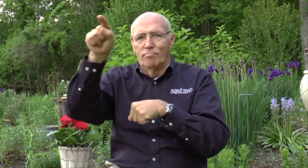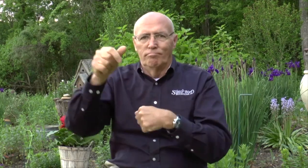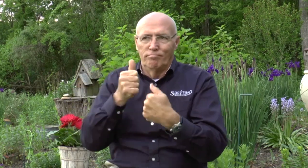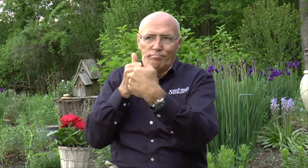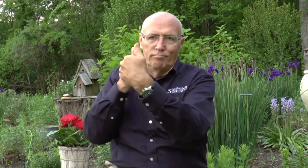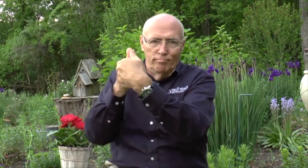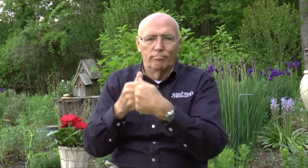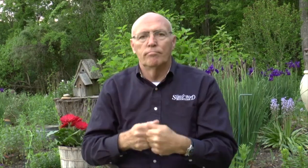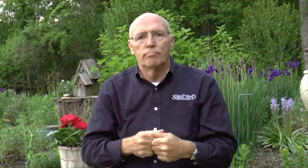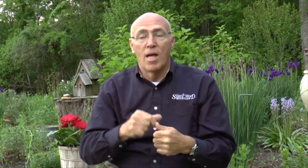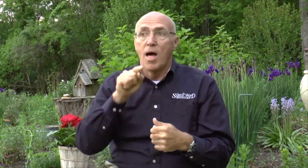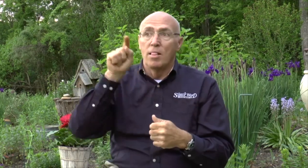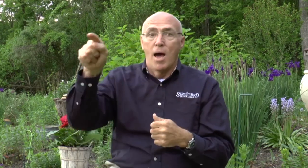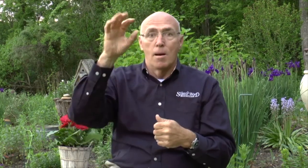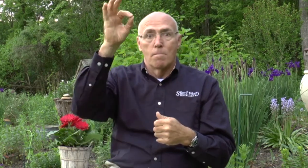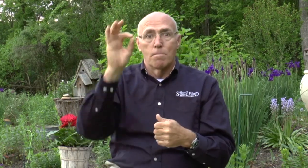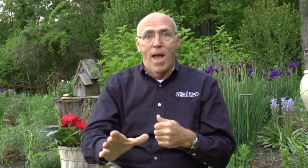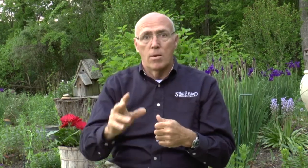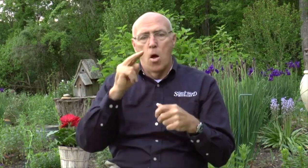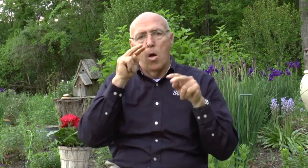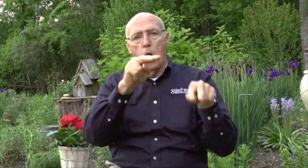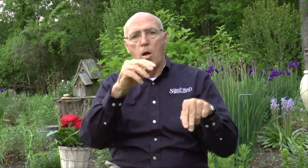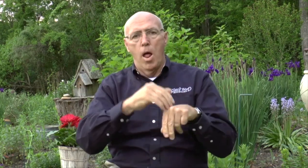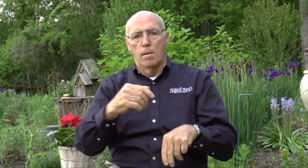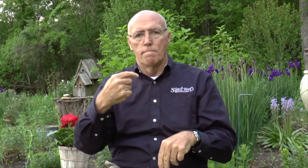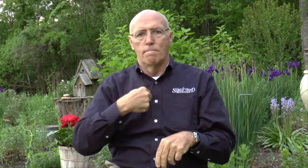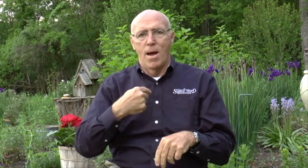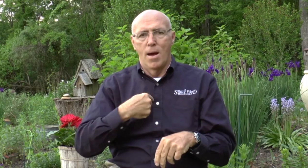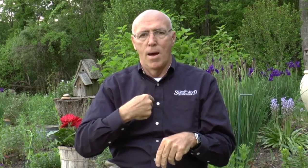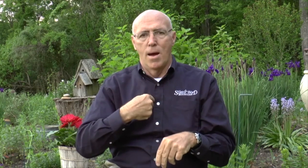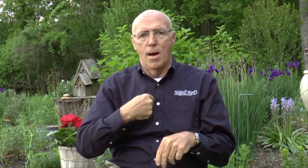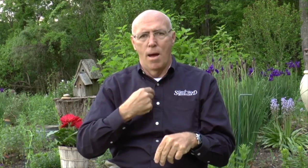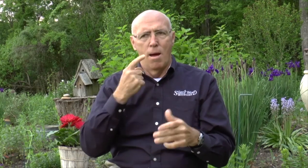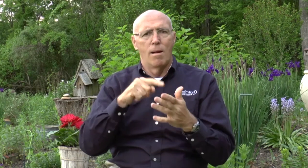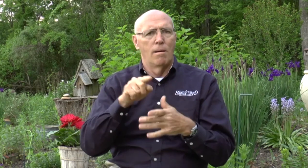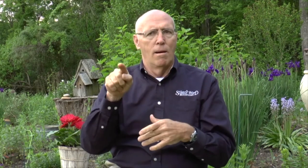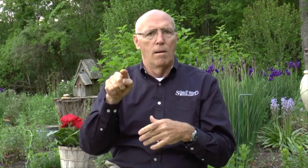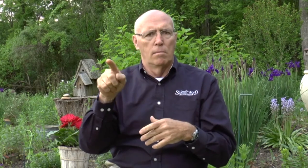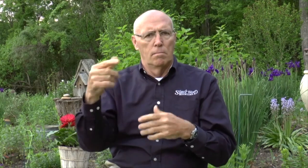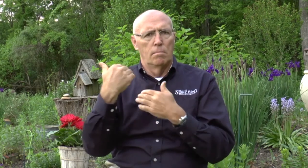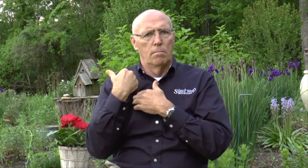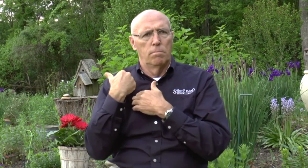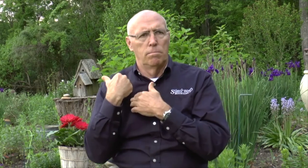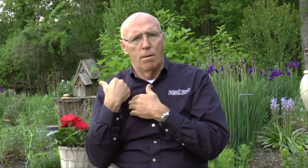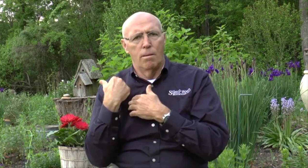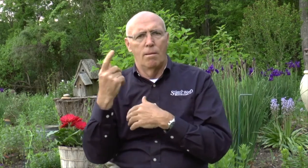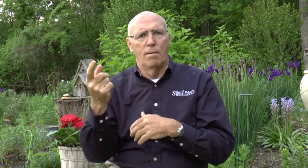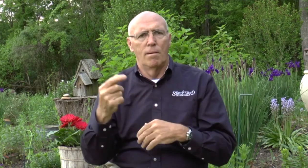we were playing against another church and went over there. And the pastor that was there looked over and he saw me. And I noticed he was looking at me